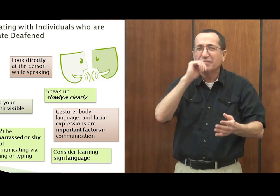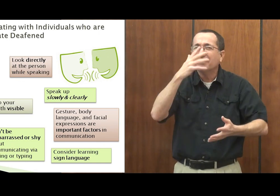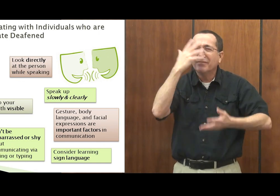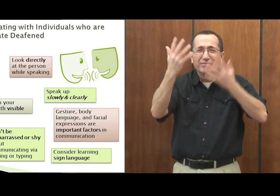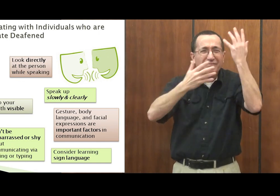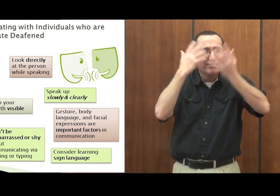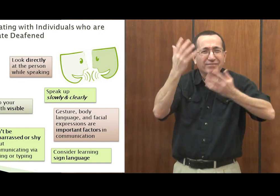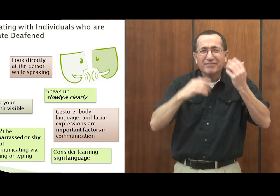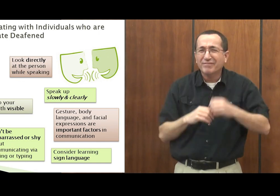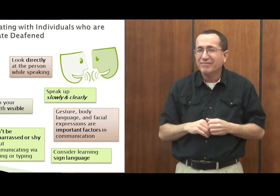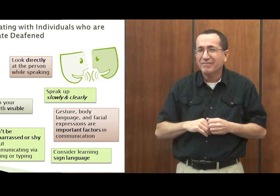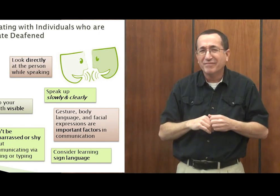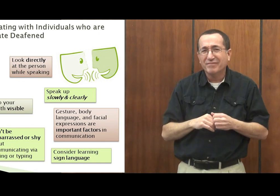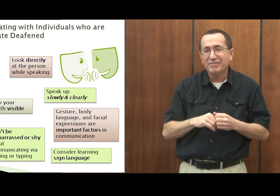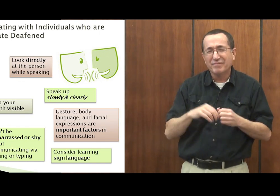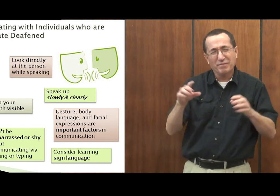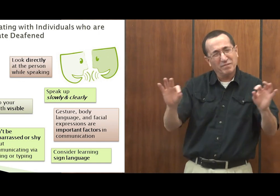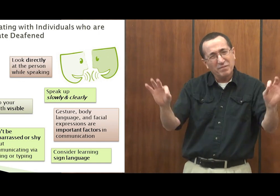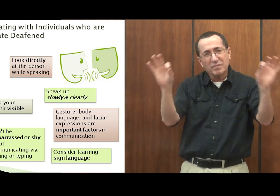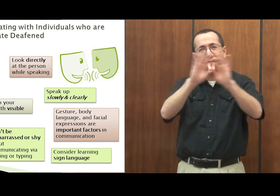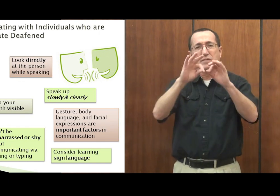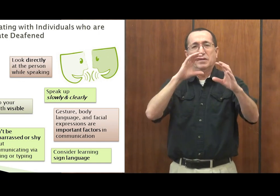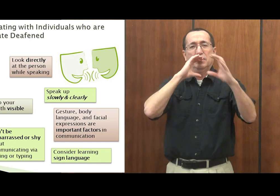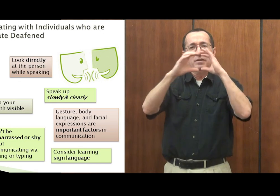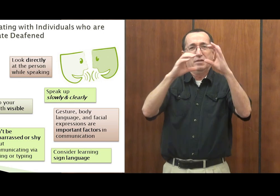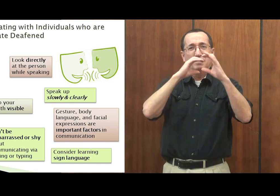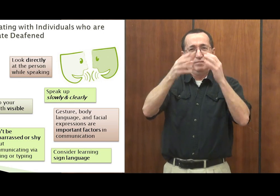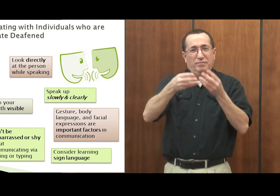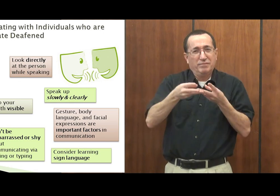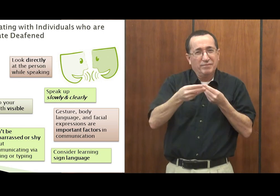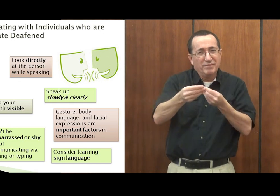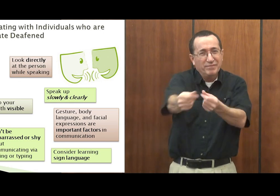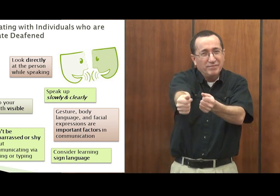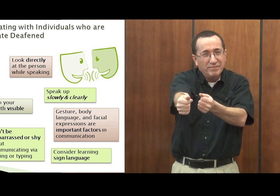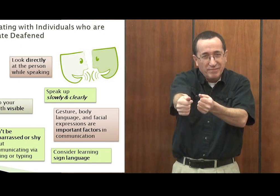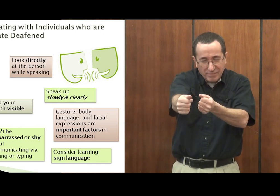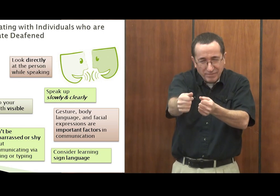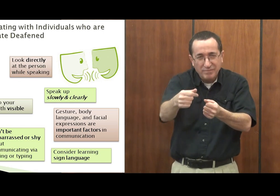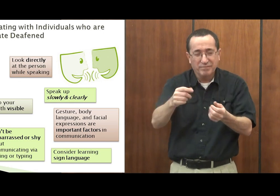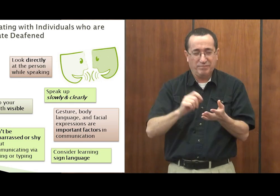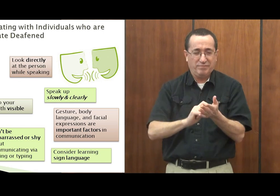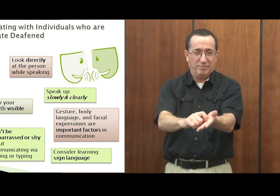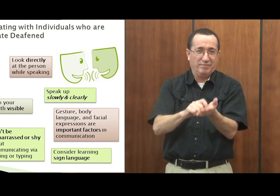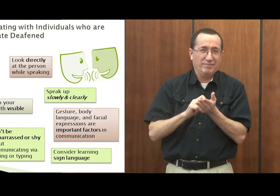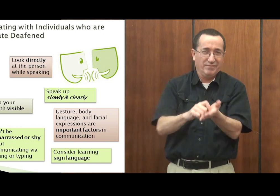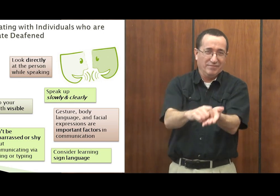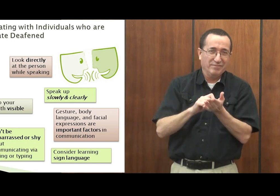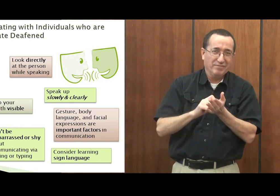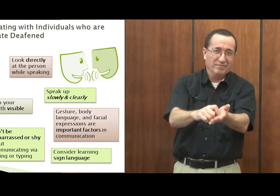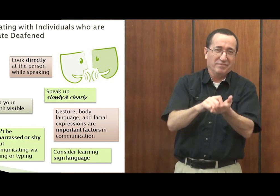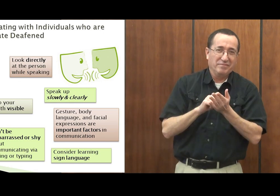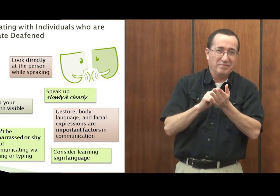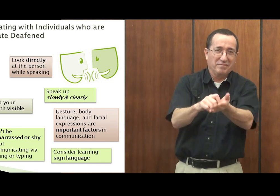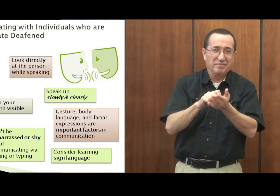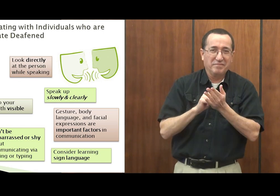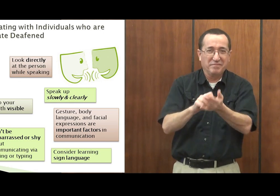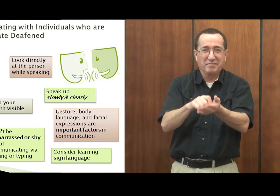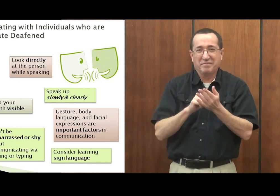Don't be embarrassed to talk on a piece of paper with a pen, you know. Communication, everybody wants communication.